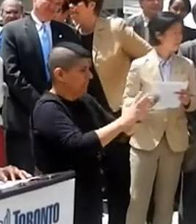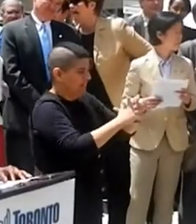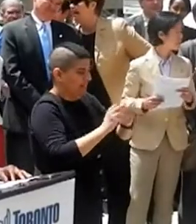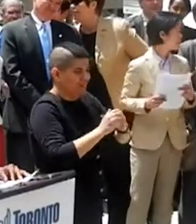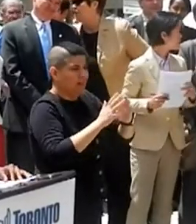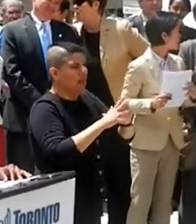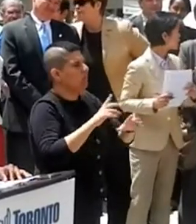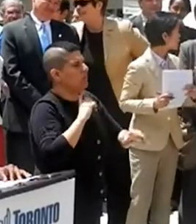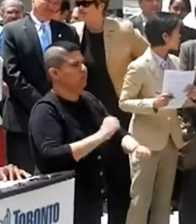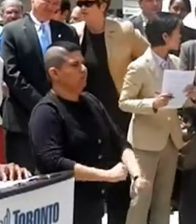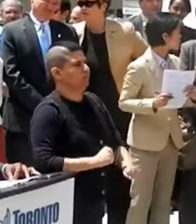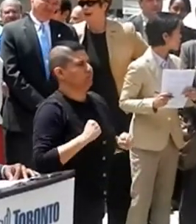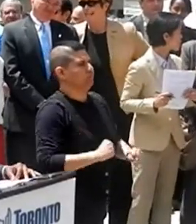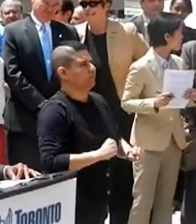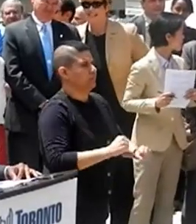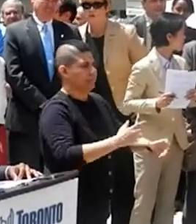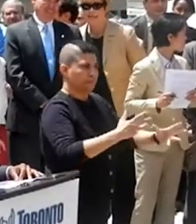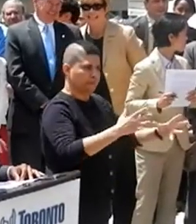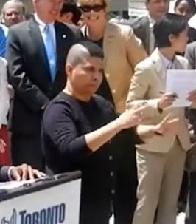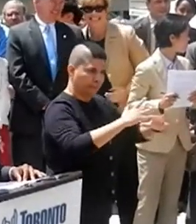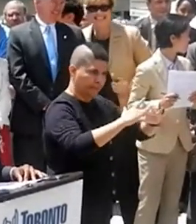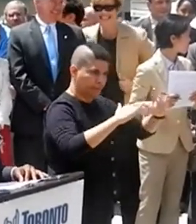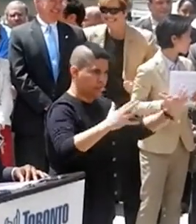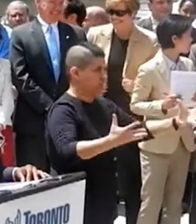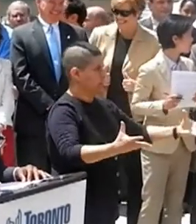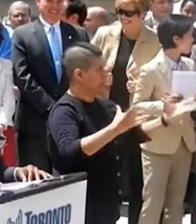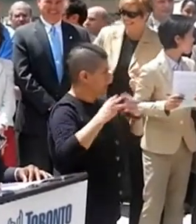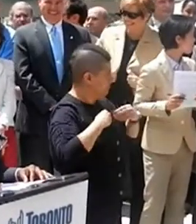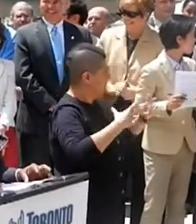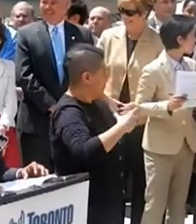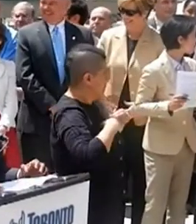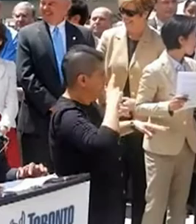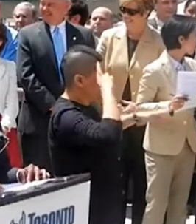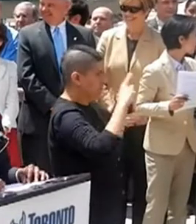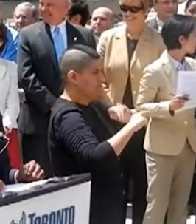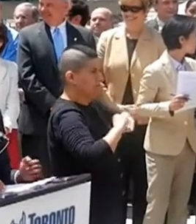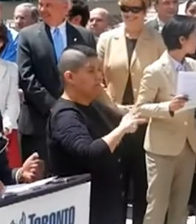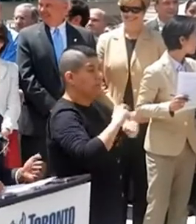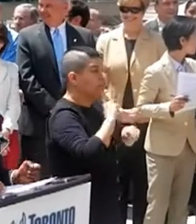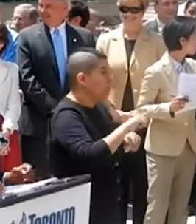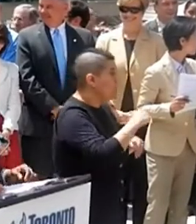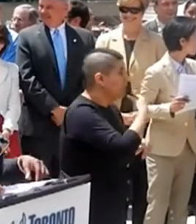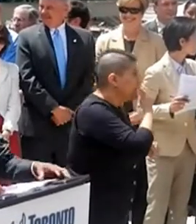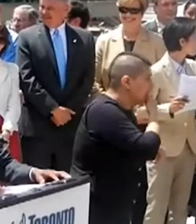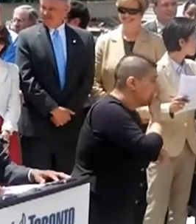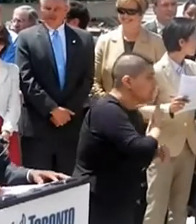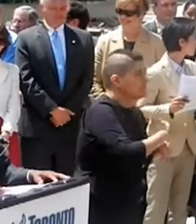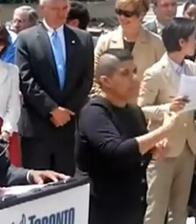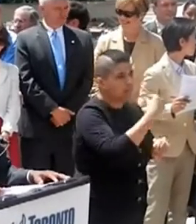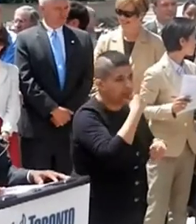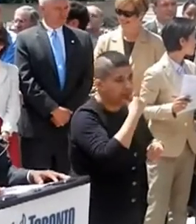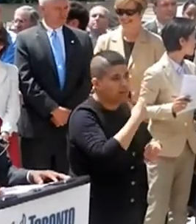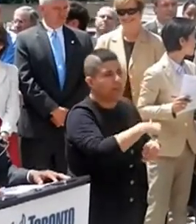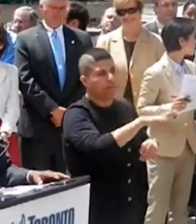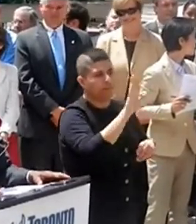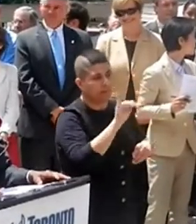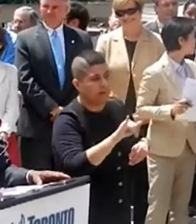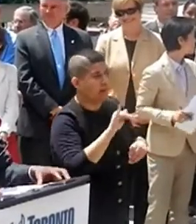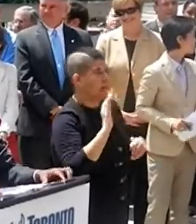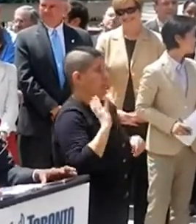unbreakable commitment to acceptance, diversity and respect. For lesbians, gay, bisexual,